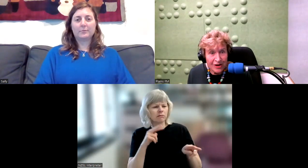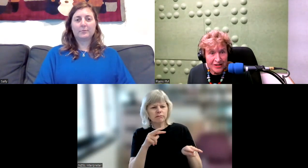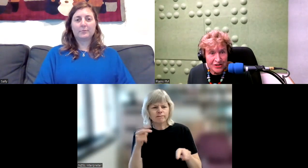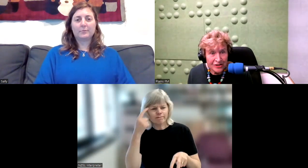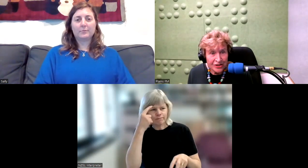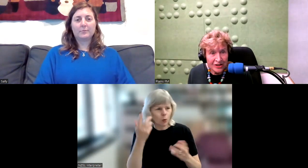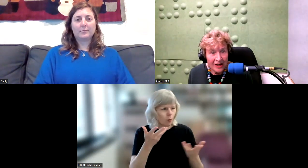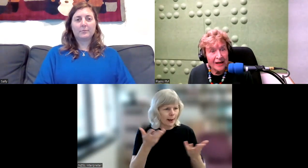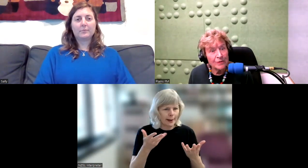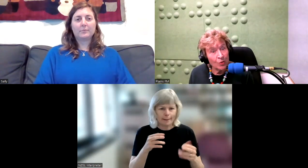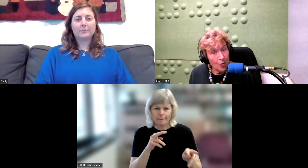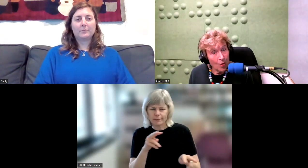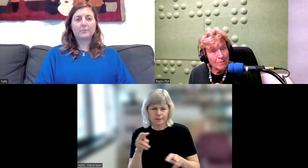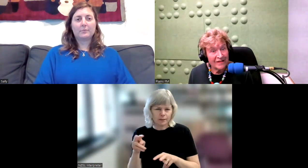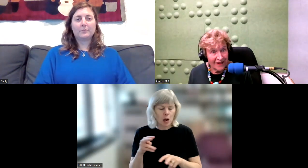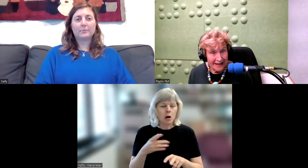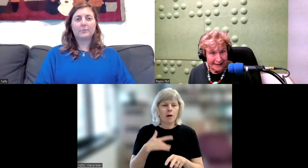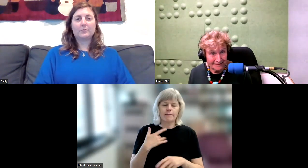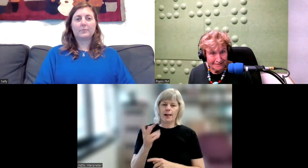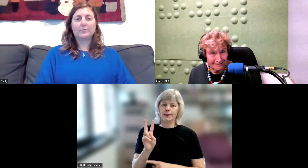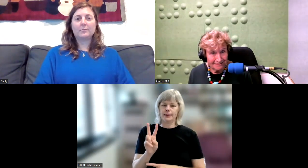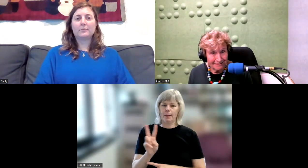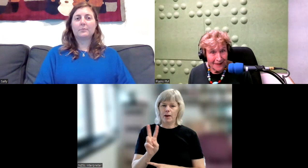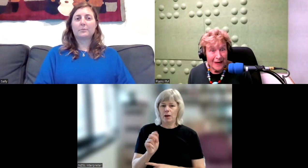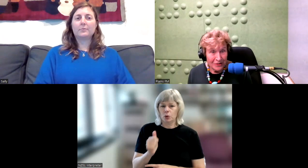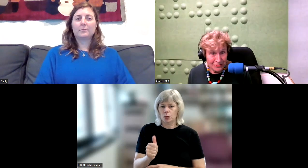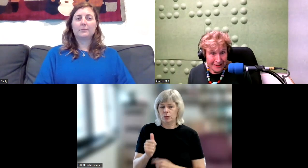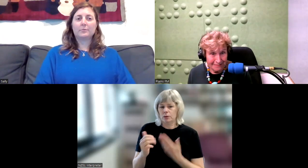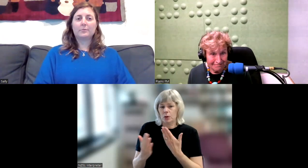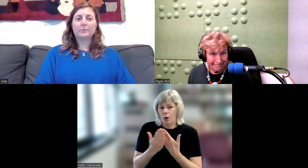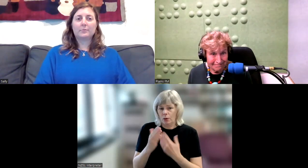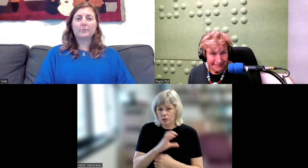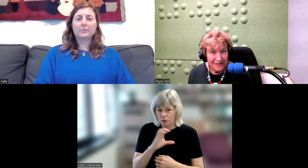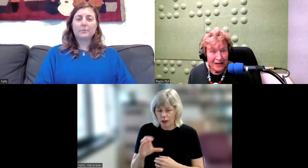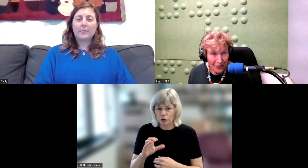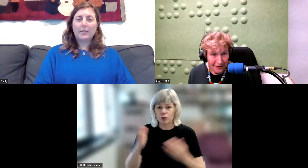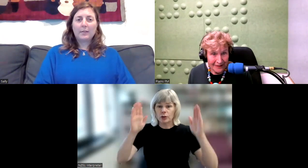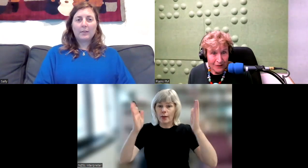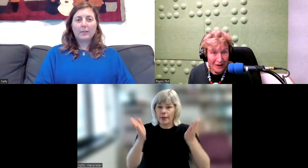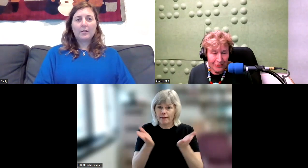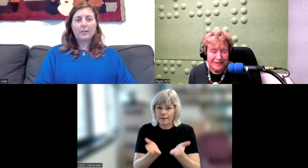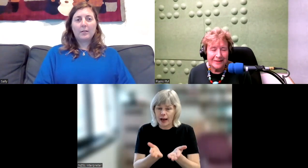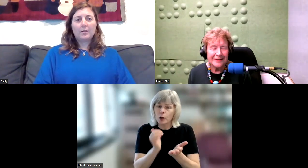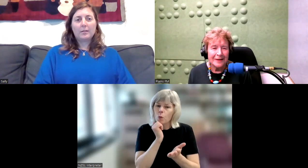Christchurch and it was a warm valley. That was the reason that they got there. One of the reasons here.